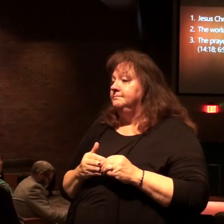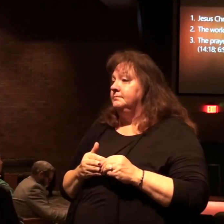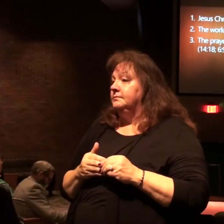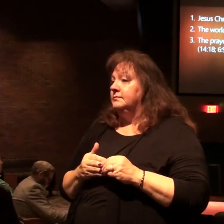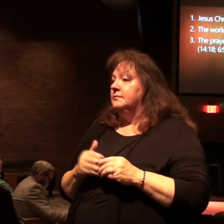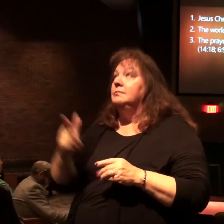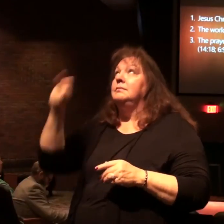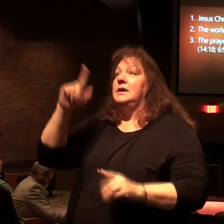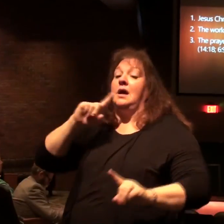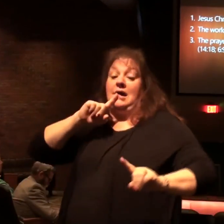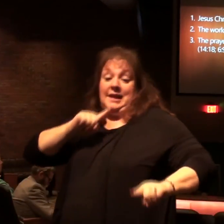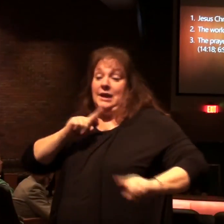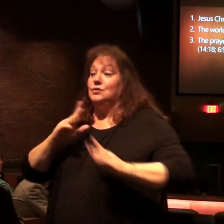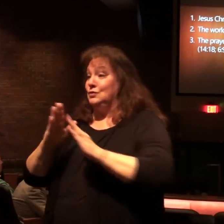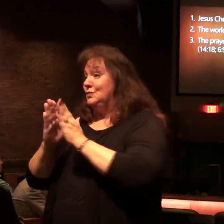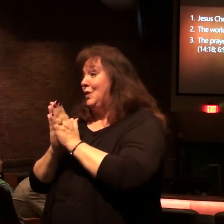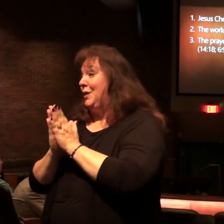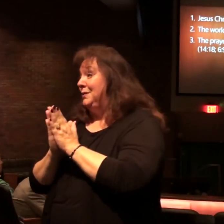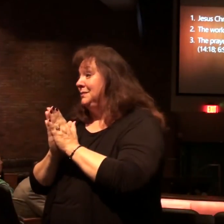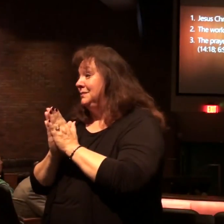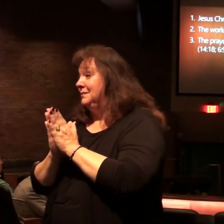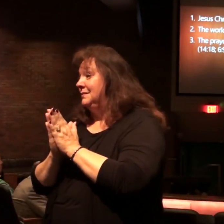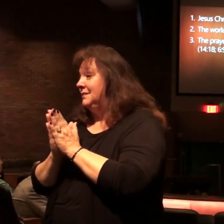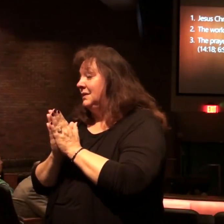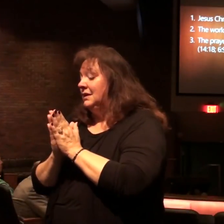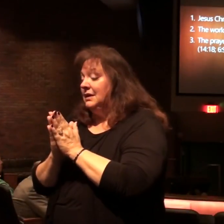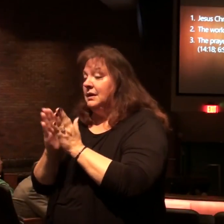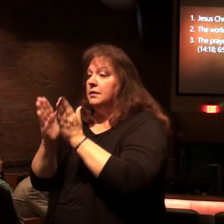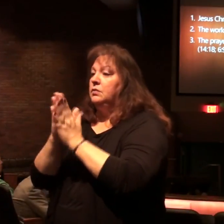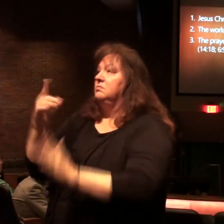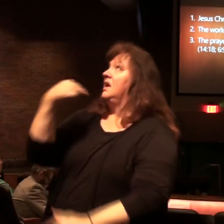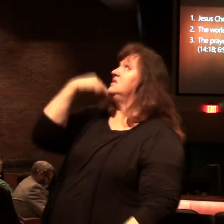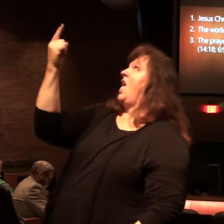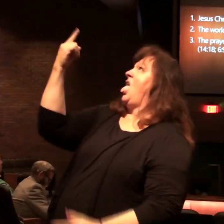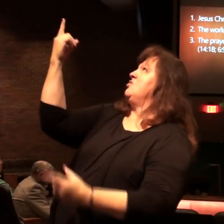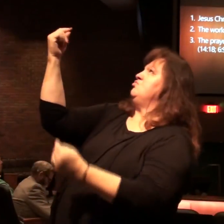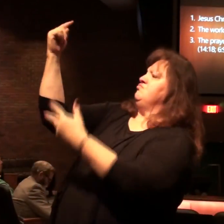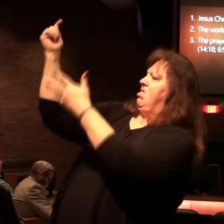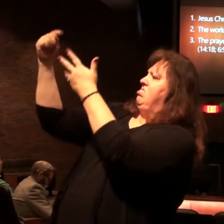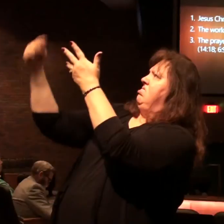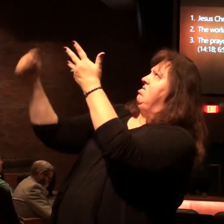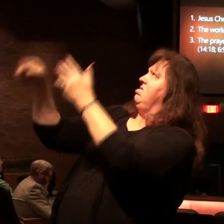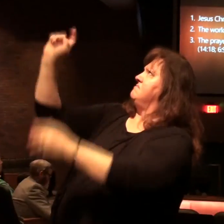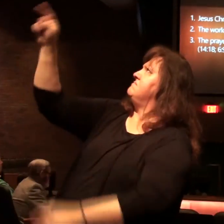but God answers prayer now prayer I don't tell God what to do